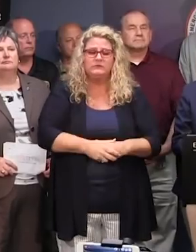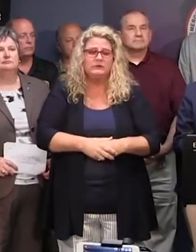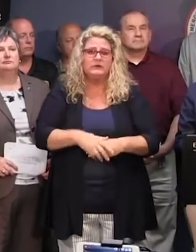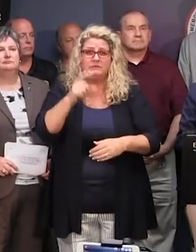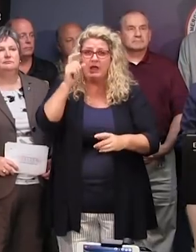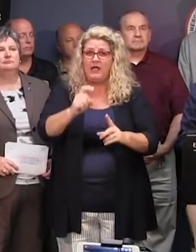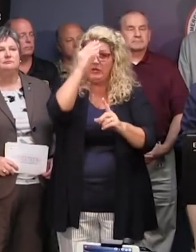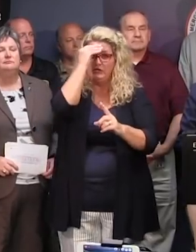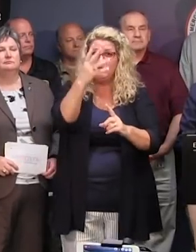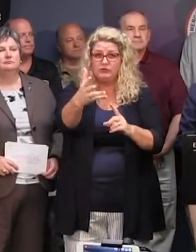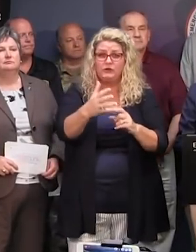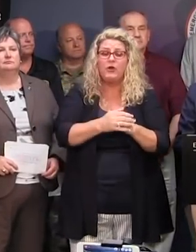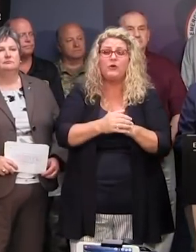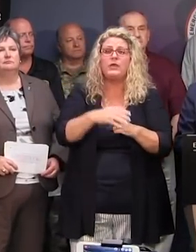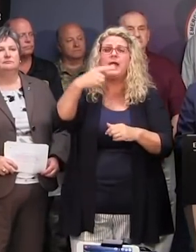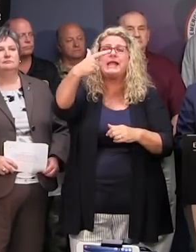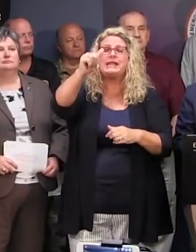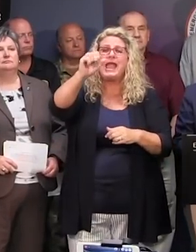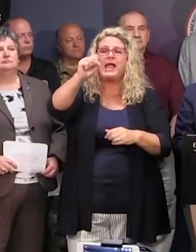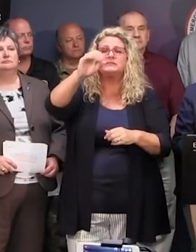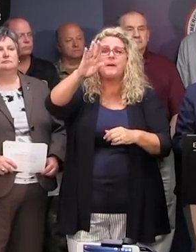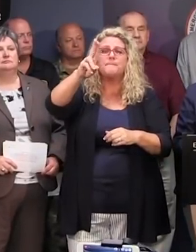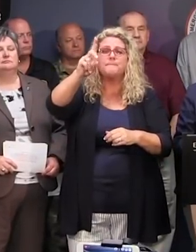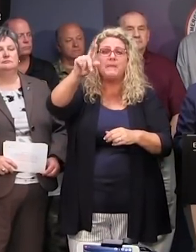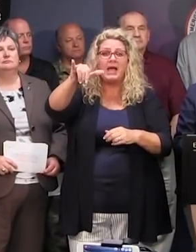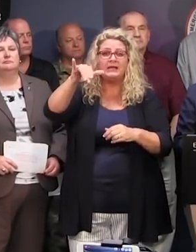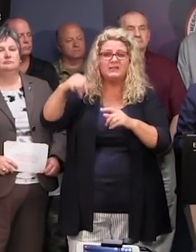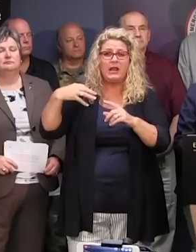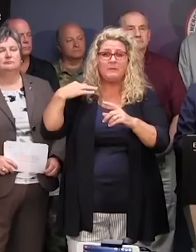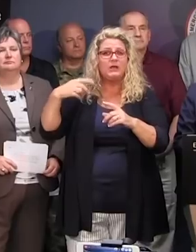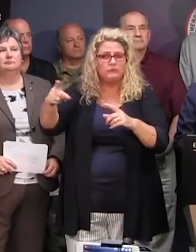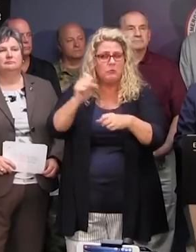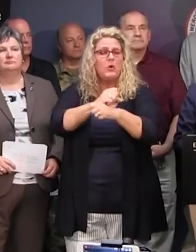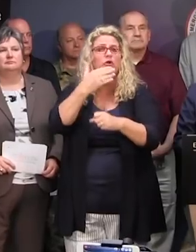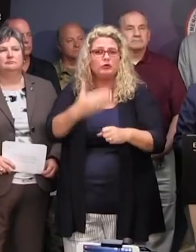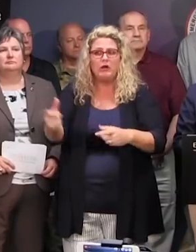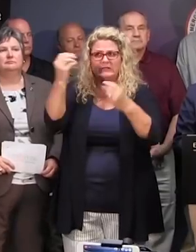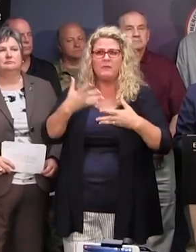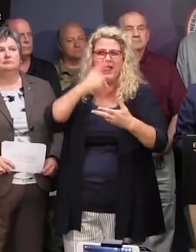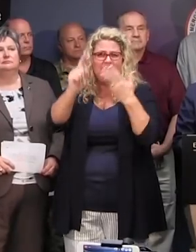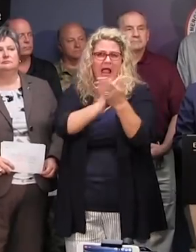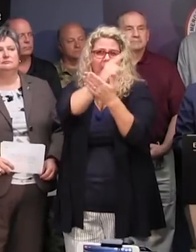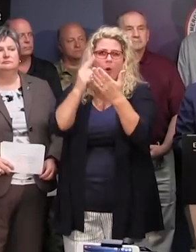say that the application known as Gas Buddy has been working very closely with us and giving us hourly updates as